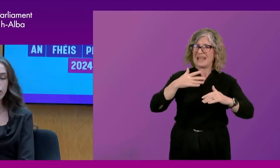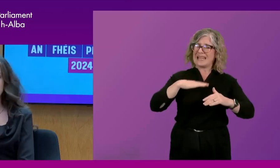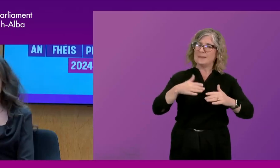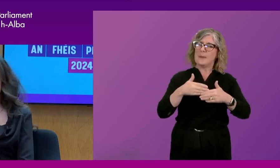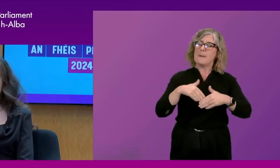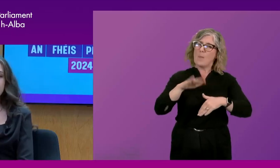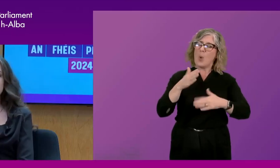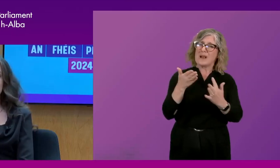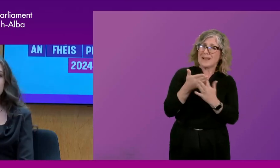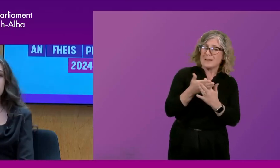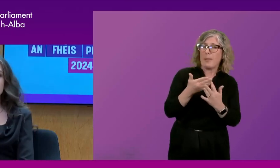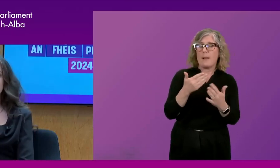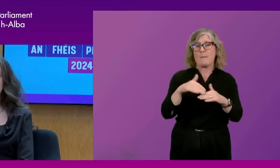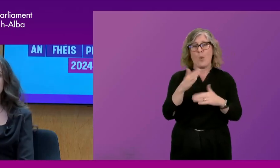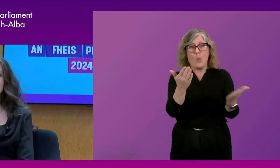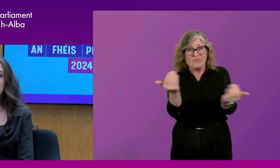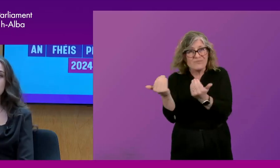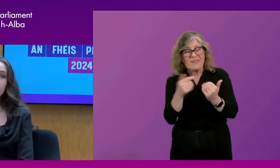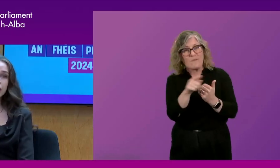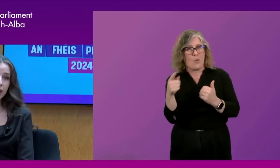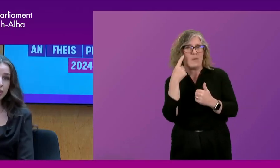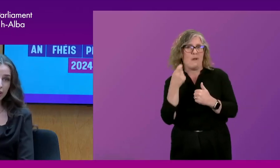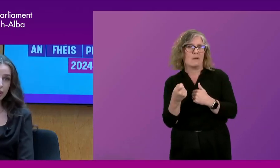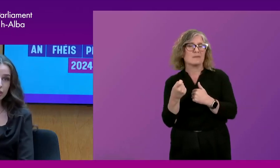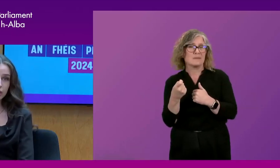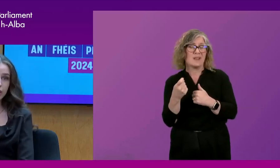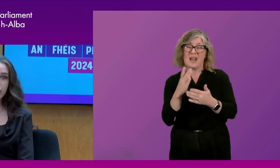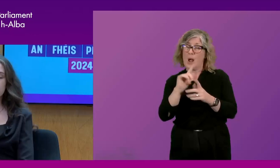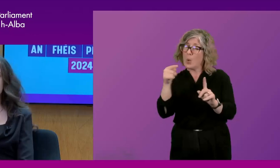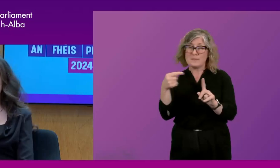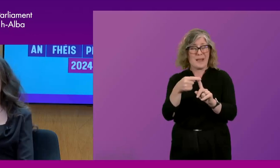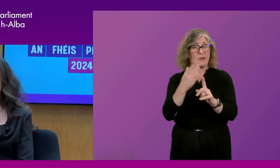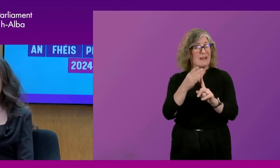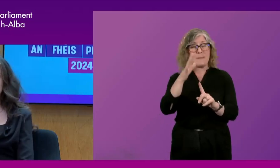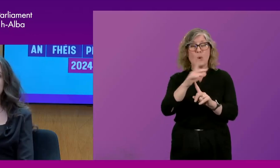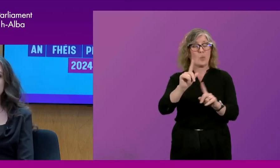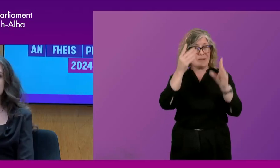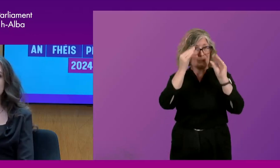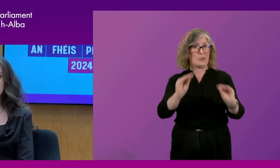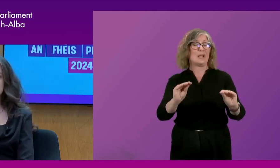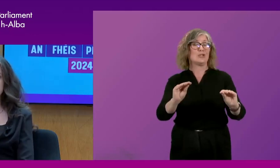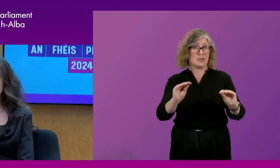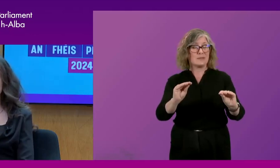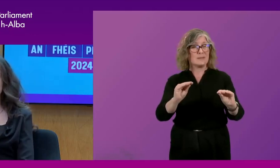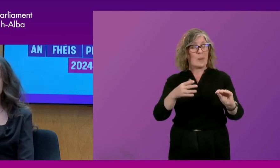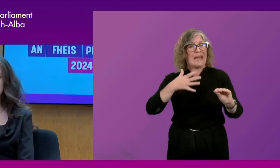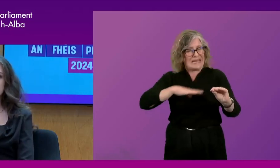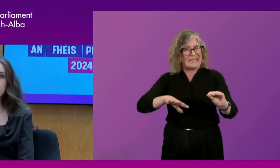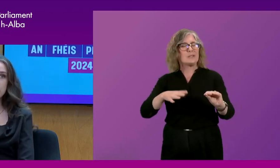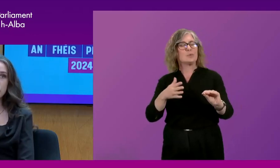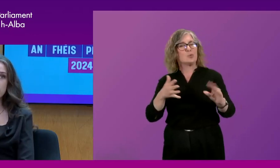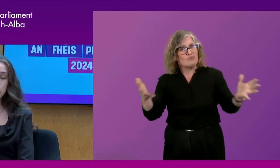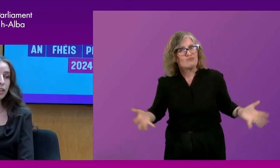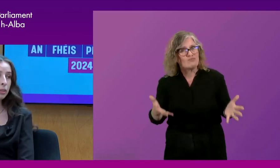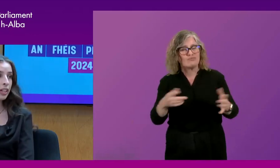people. Um, I keep banging on about it, but it goes back to education. Um, we need to be instilling in